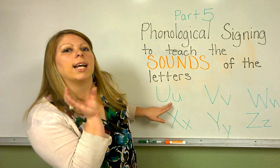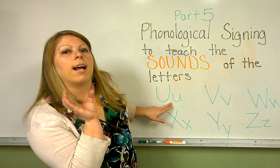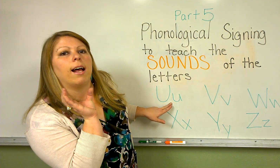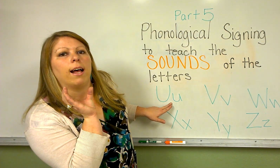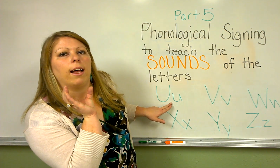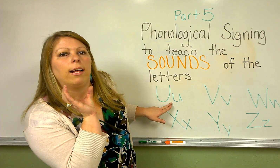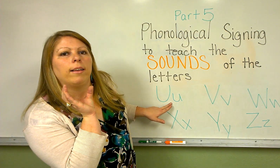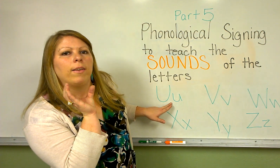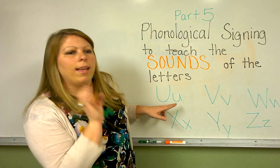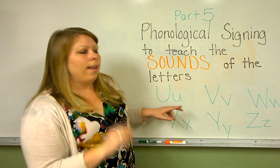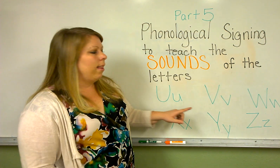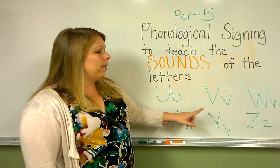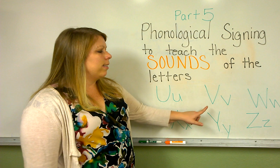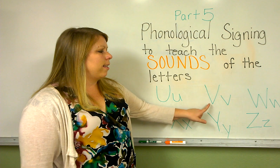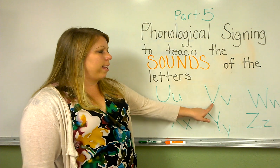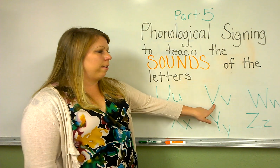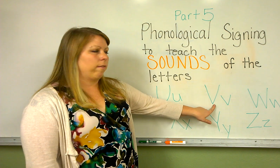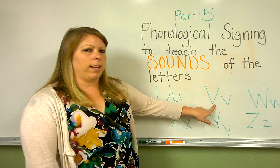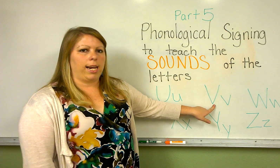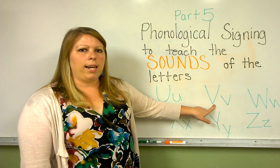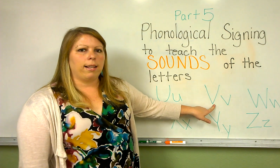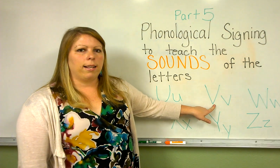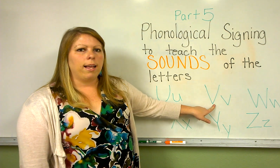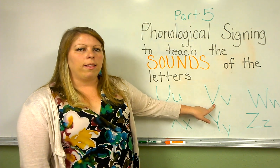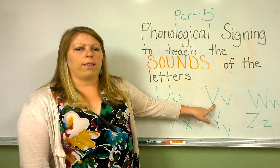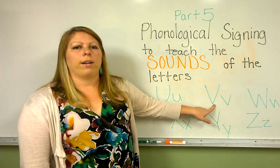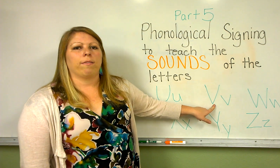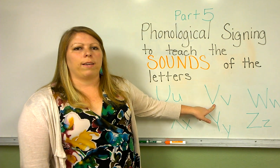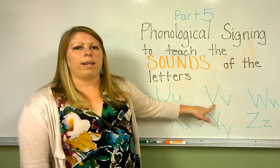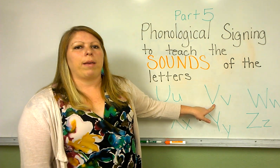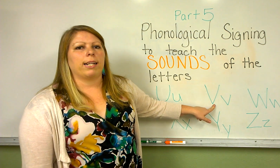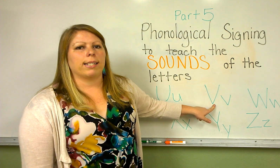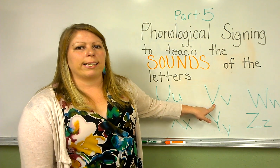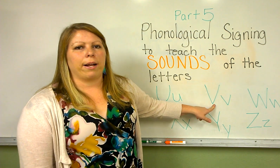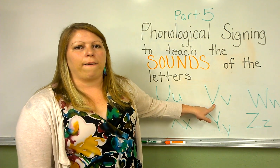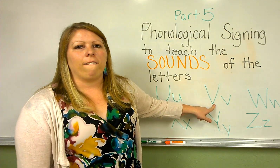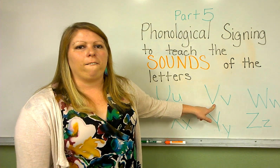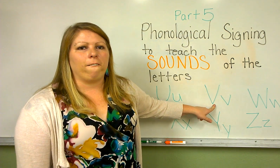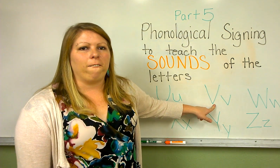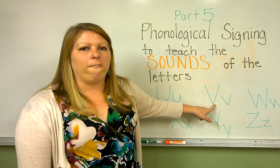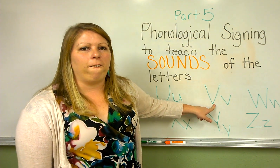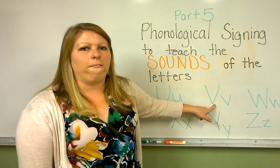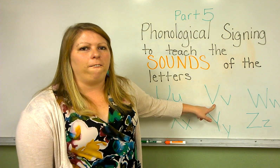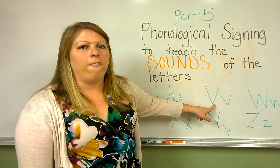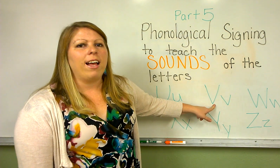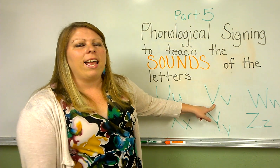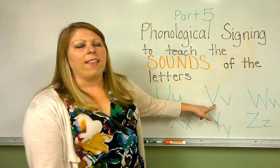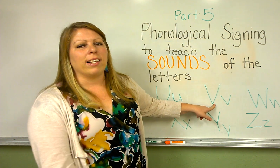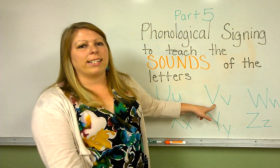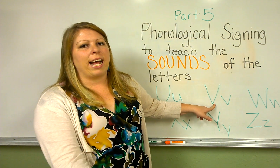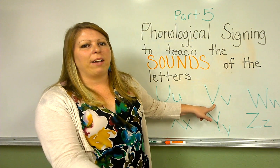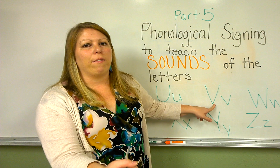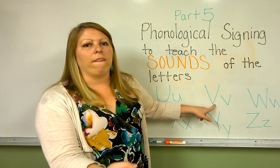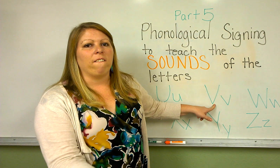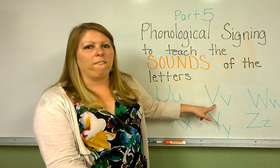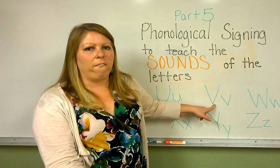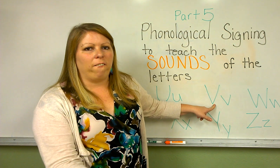uh. This is the letter V. The letter V makes the sound um. The sign for um